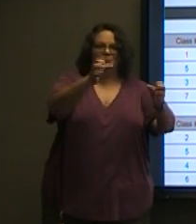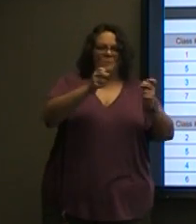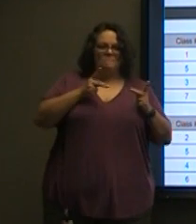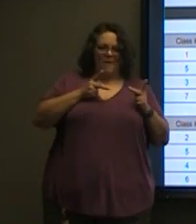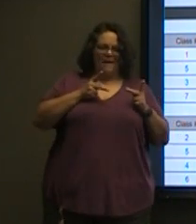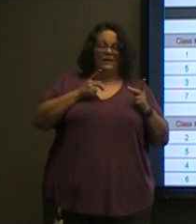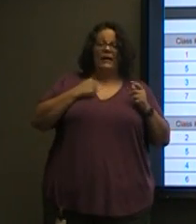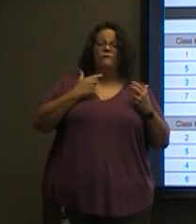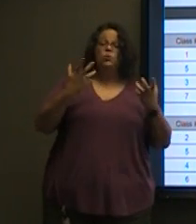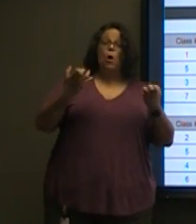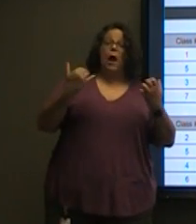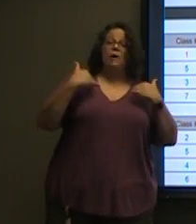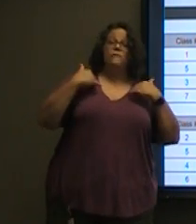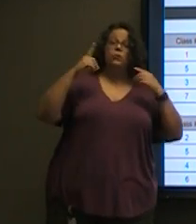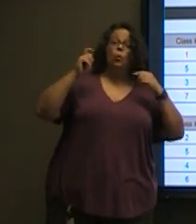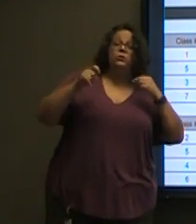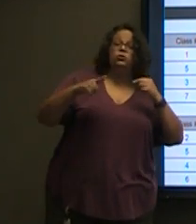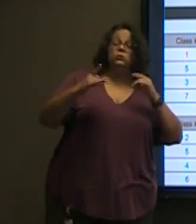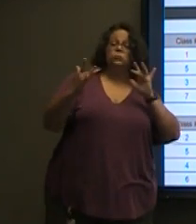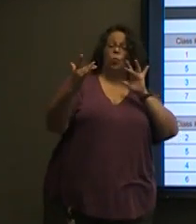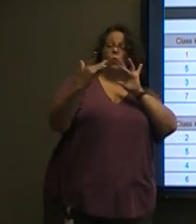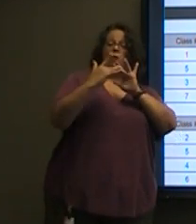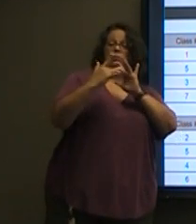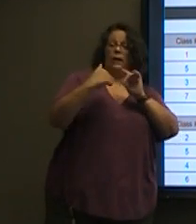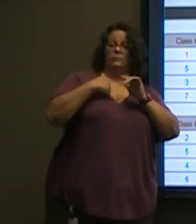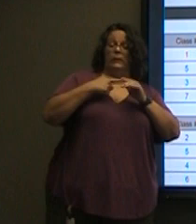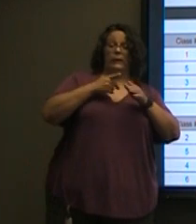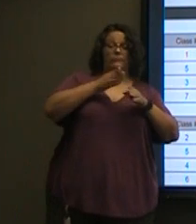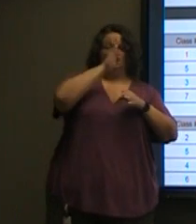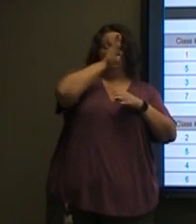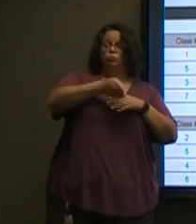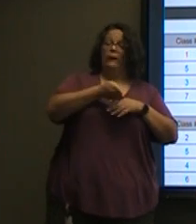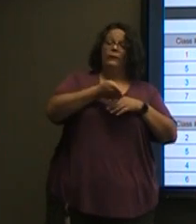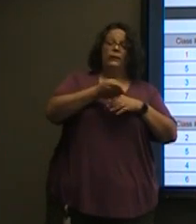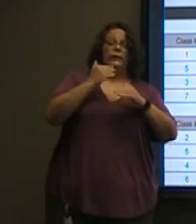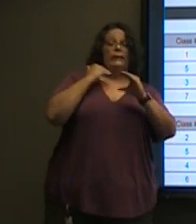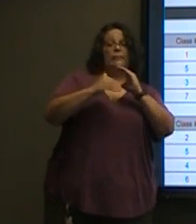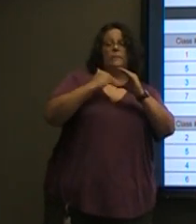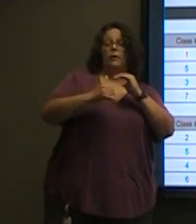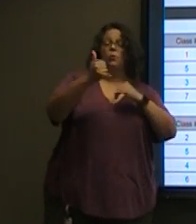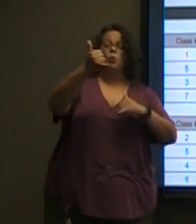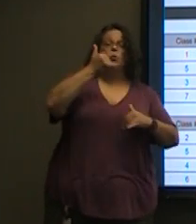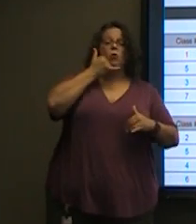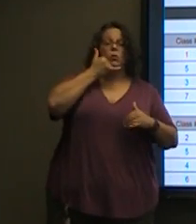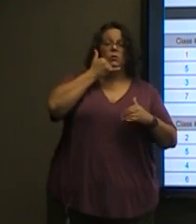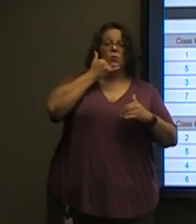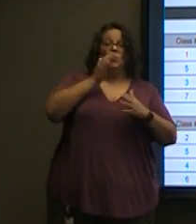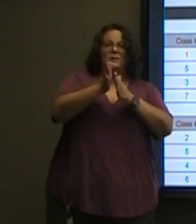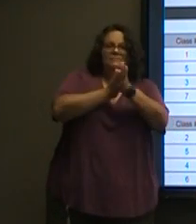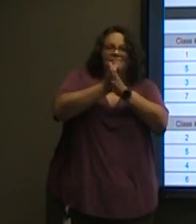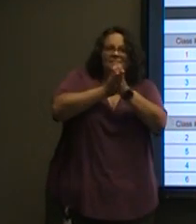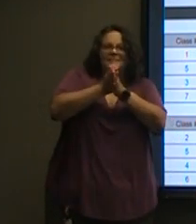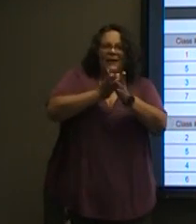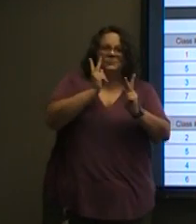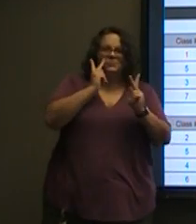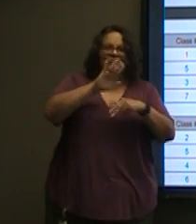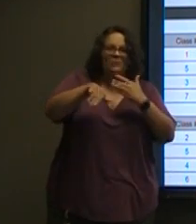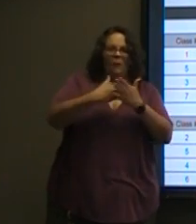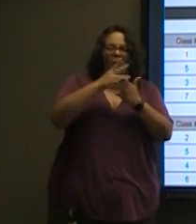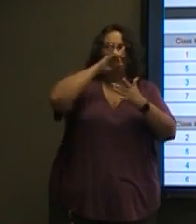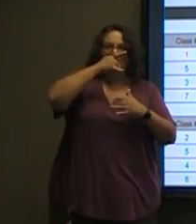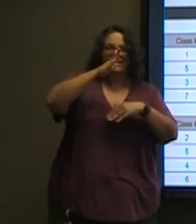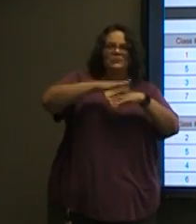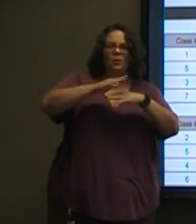out to me personally. You can find me on the website. You can email me or call me. We're looking forward to seeing all the kids on August 13th.